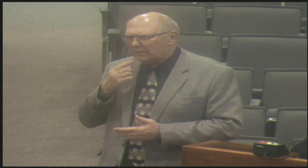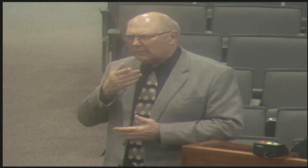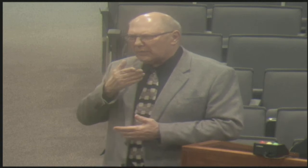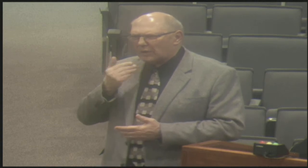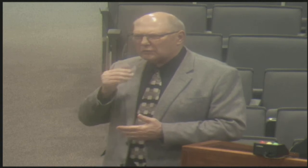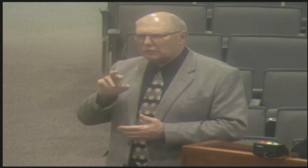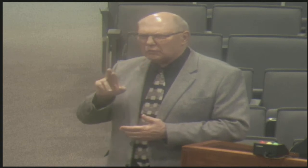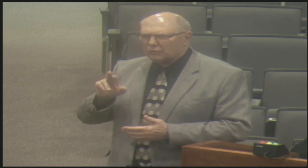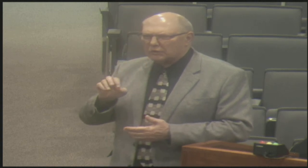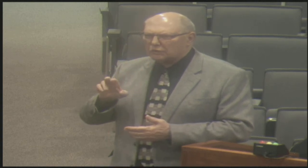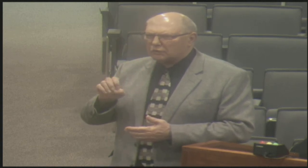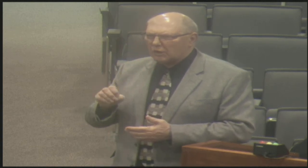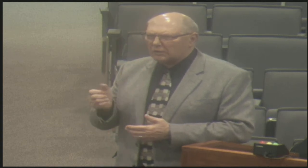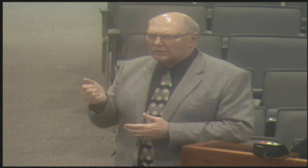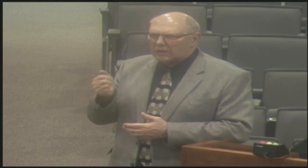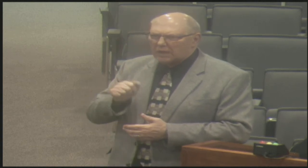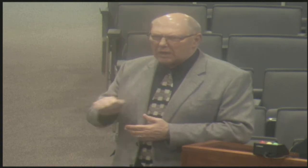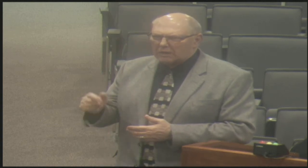the legislative sessions.